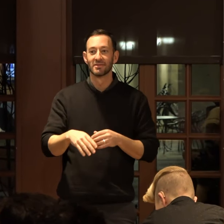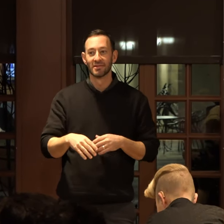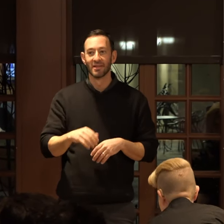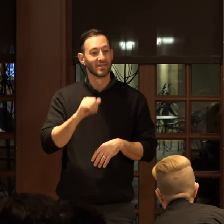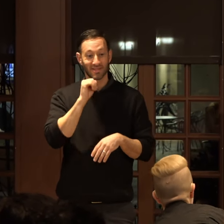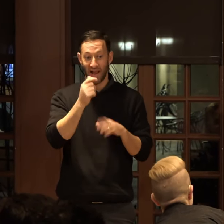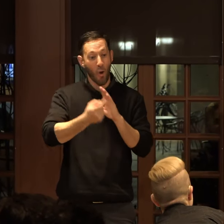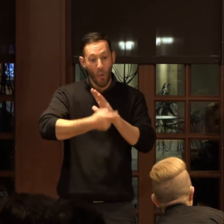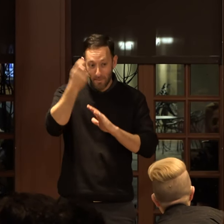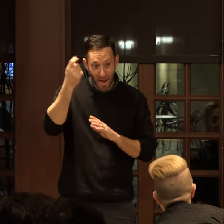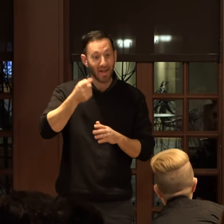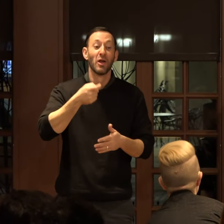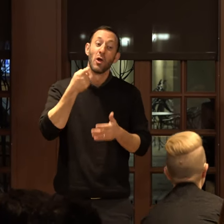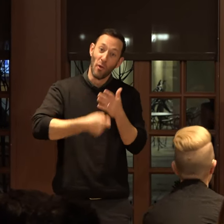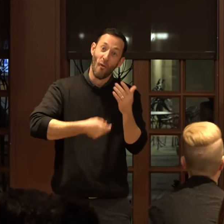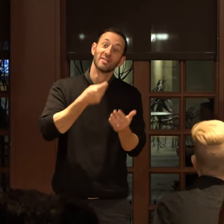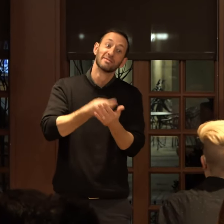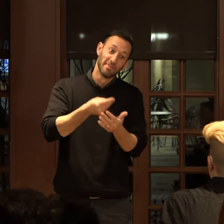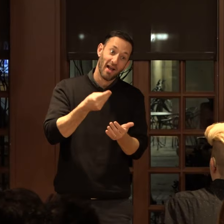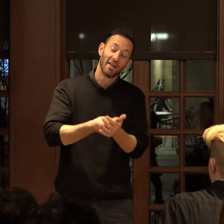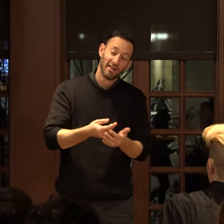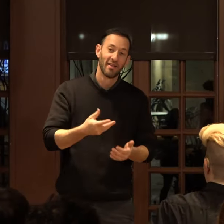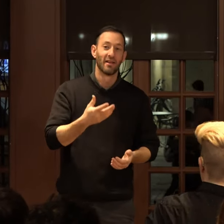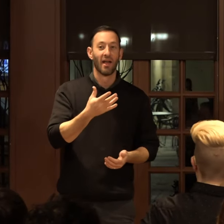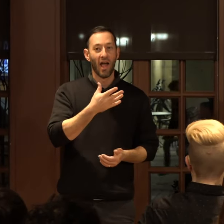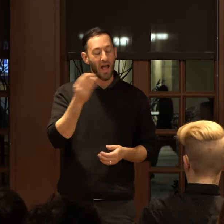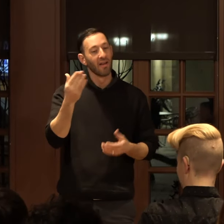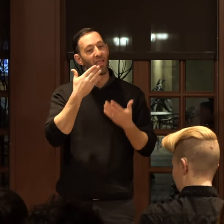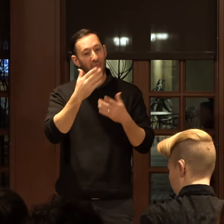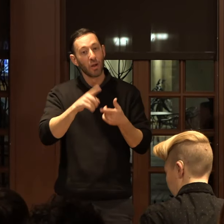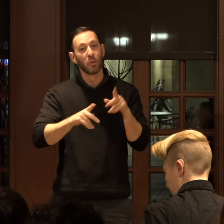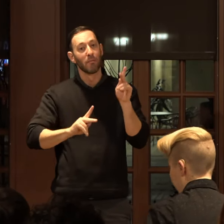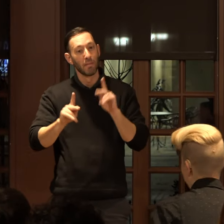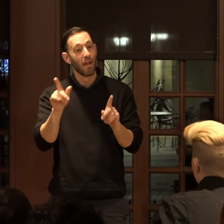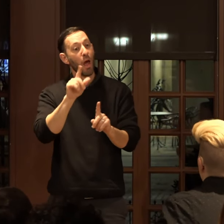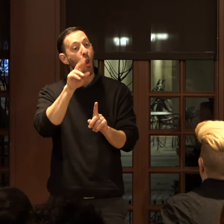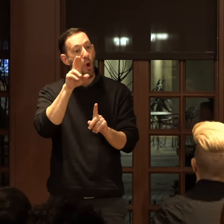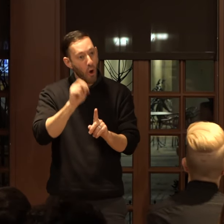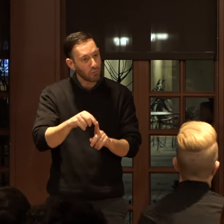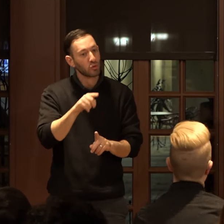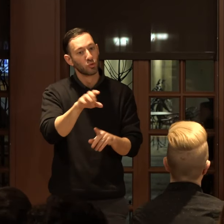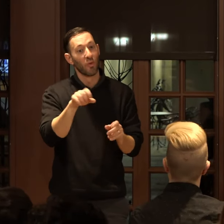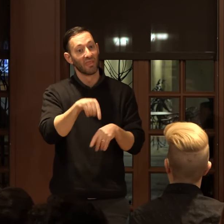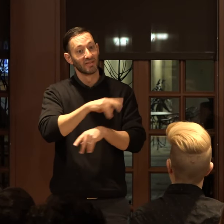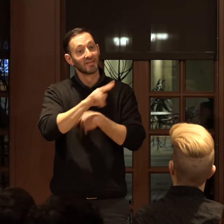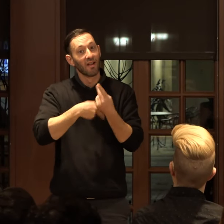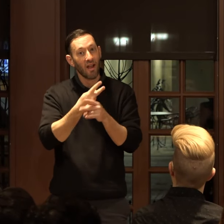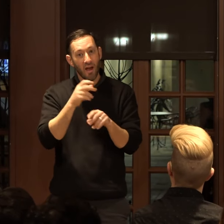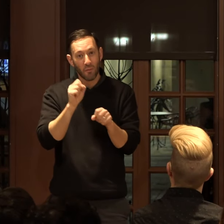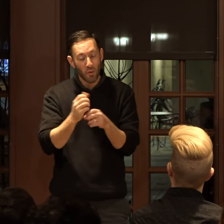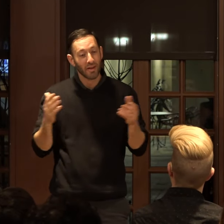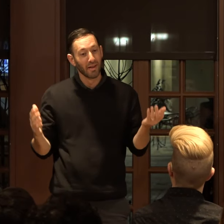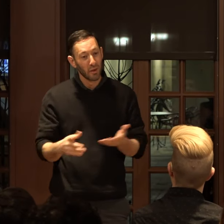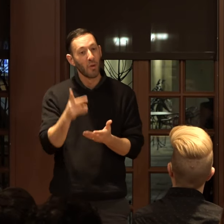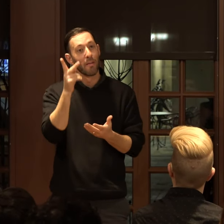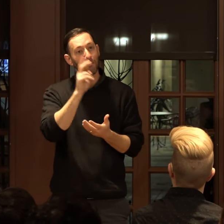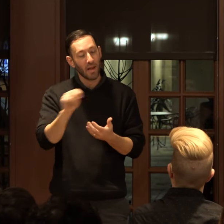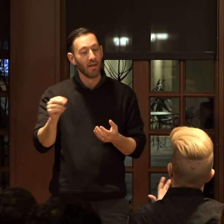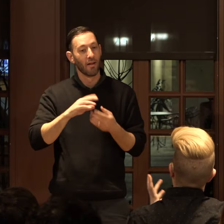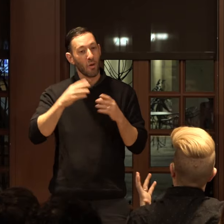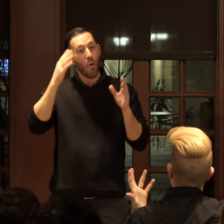automatic. It costs money and thanks to people like Lauren for doing this kind of work at Penn and hopefully